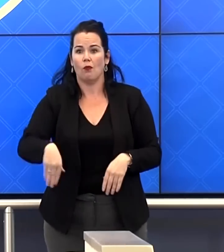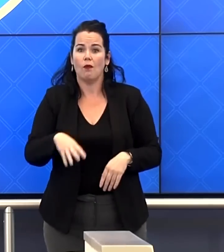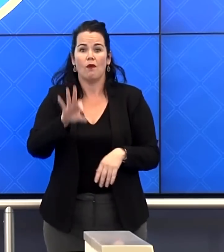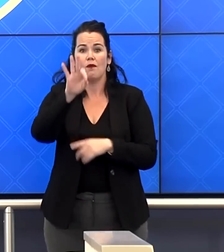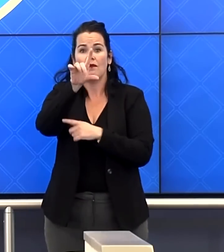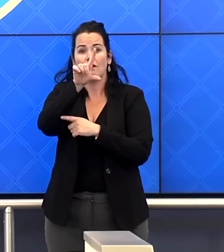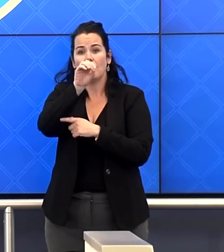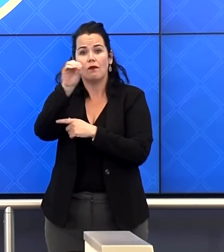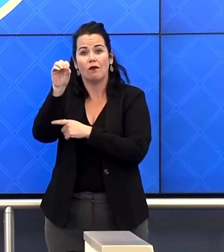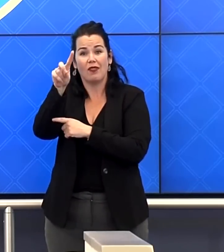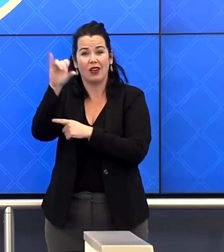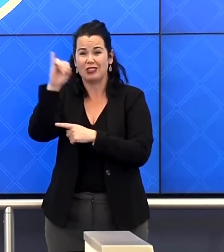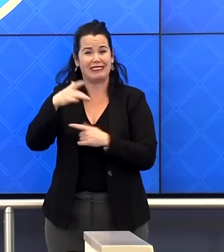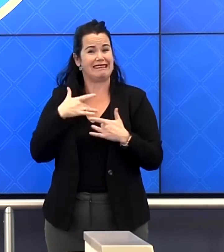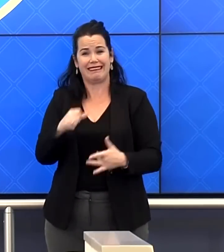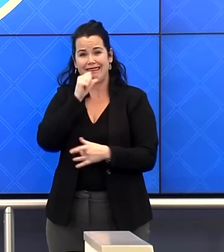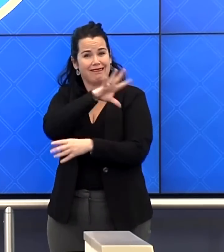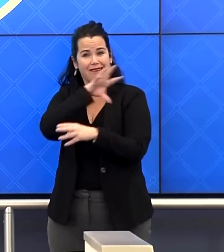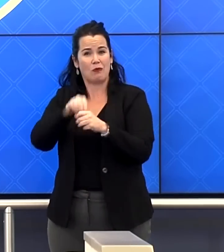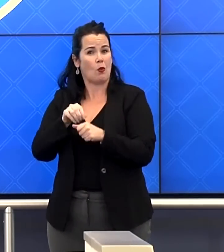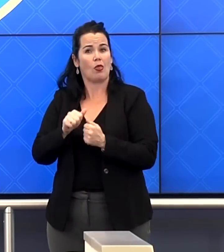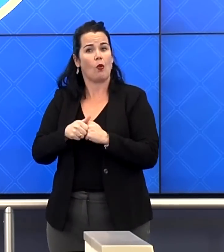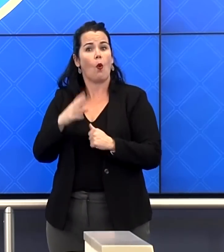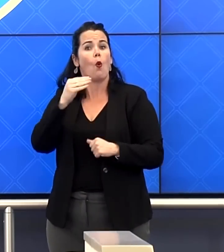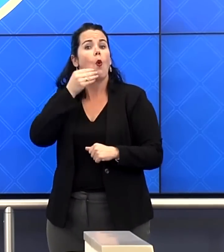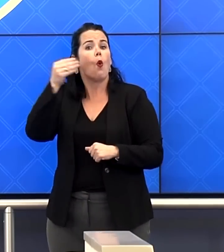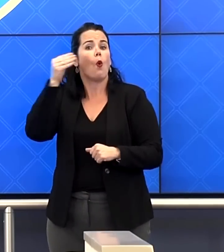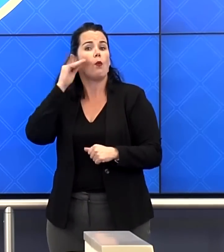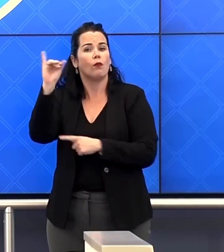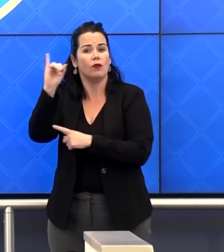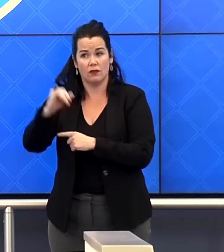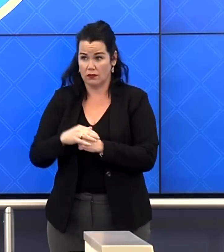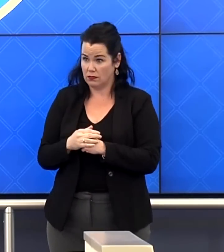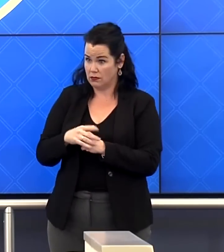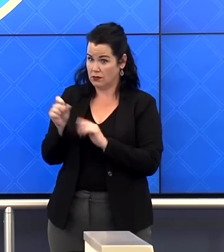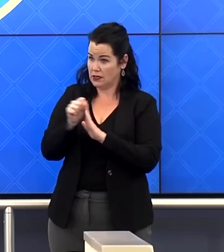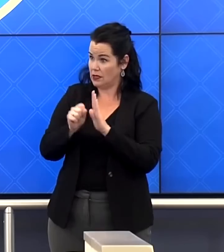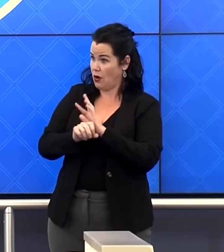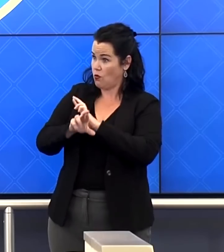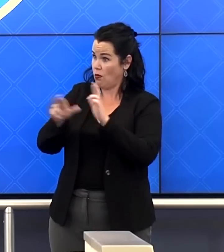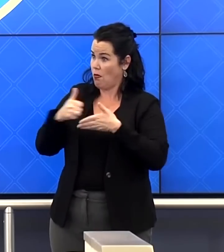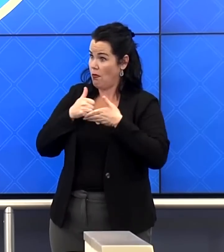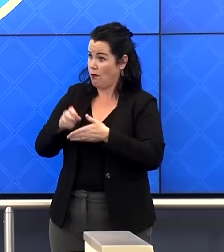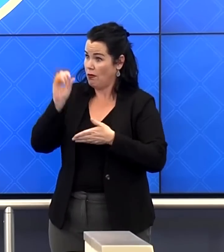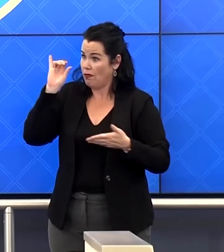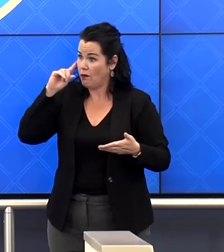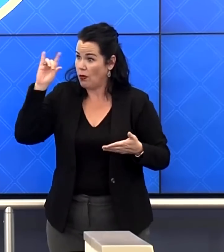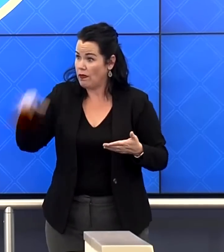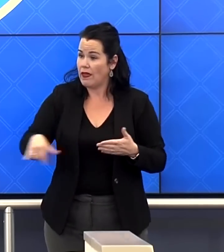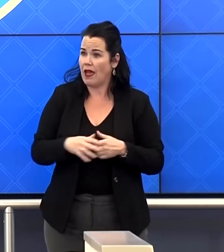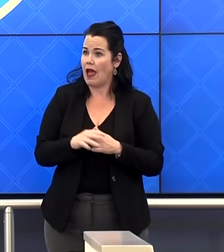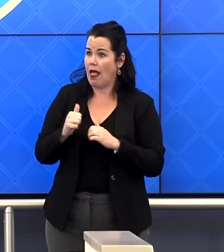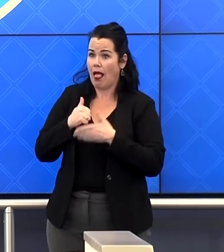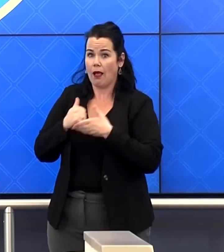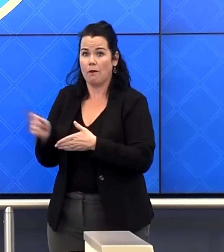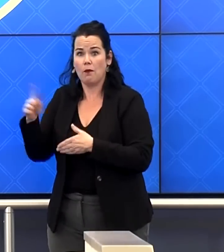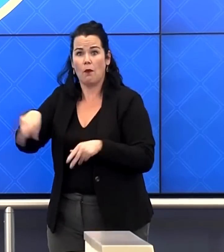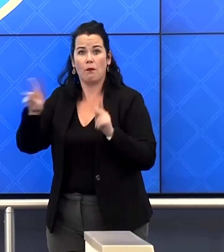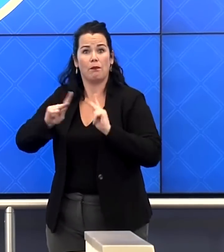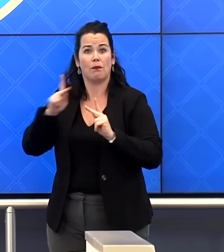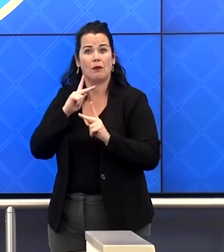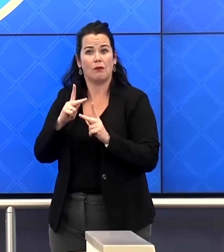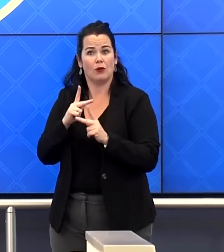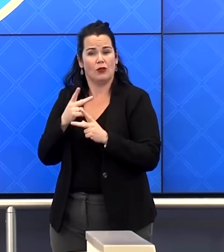in normal homeowners insurance. Is the state prepared to take any action on that? How can these people financially recover from something like